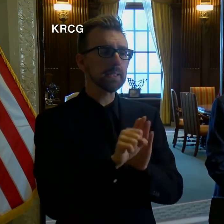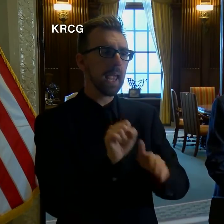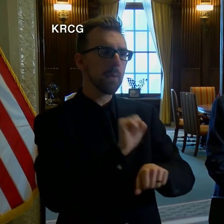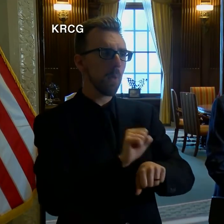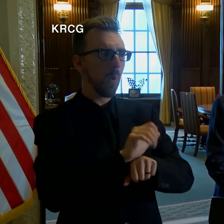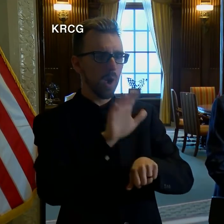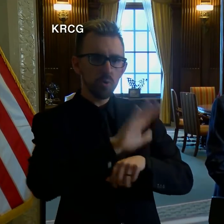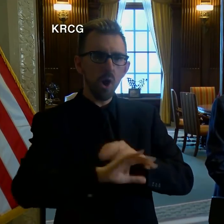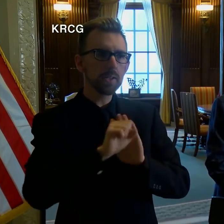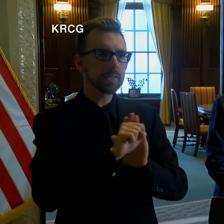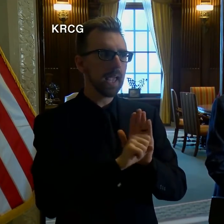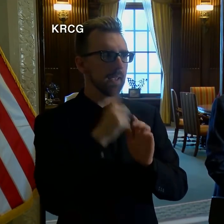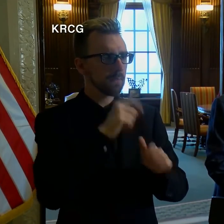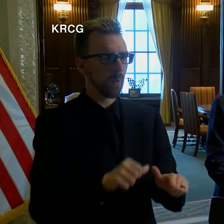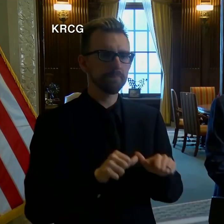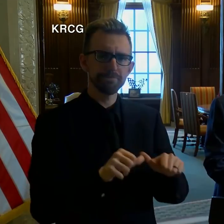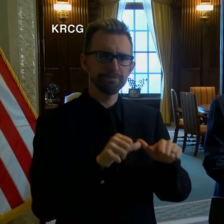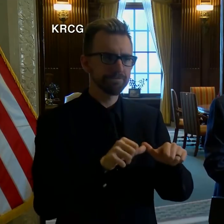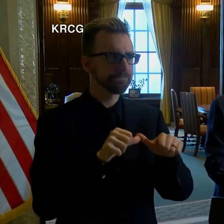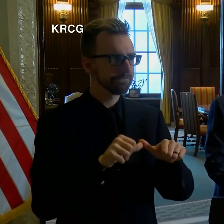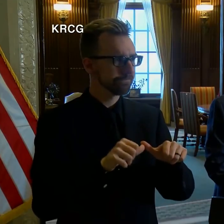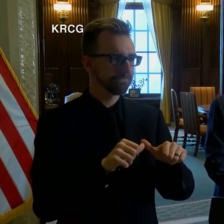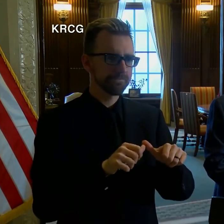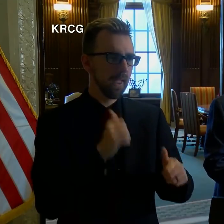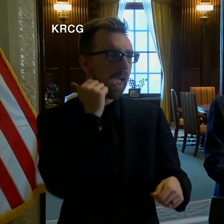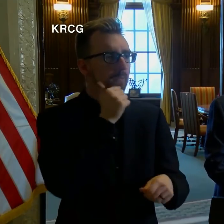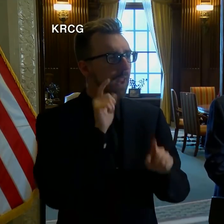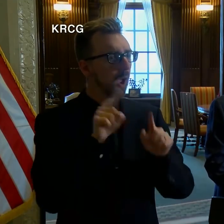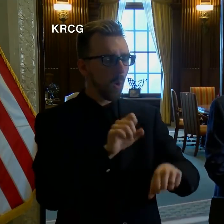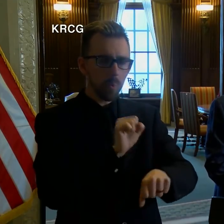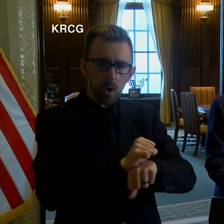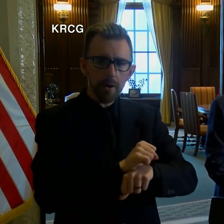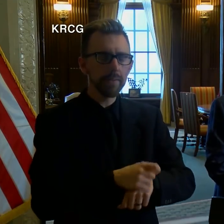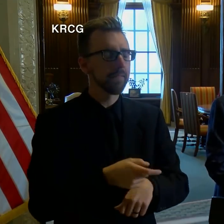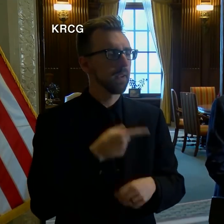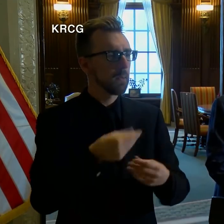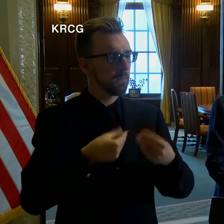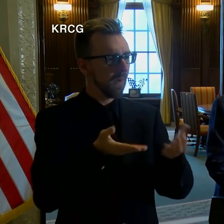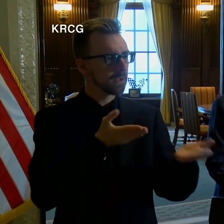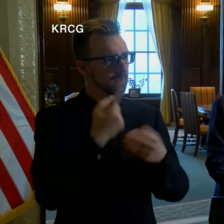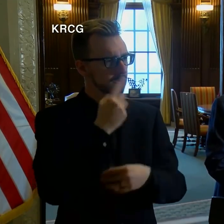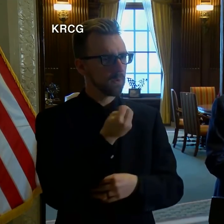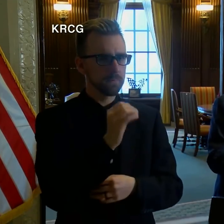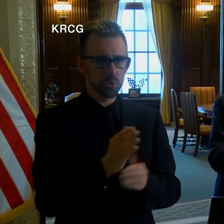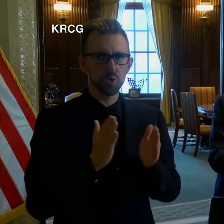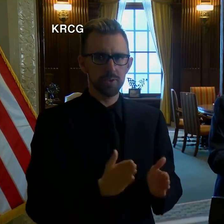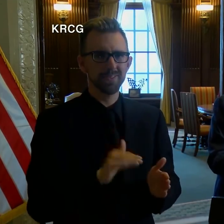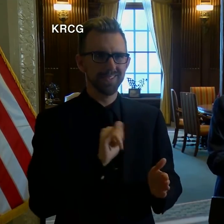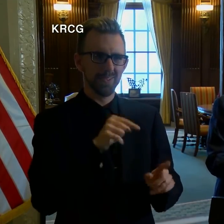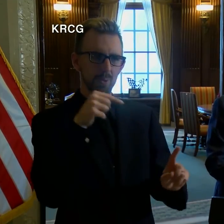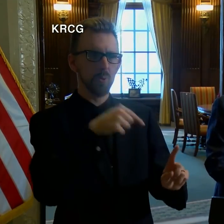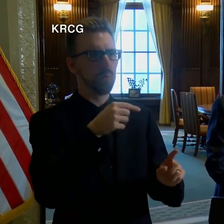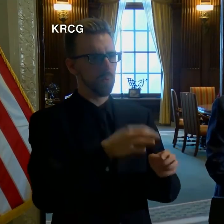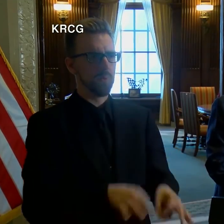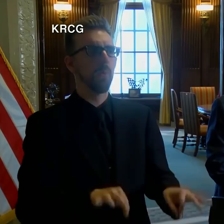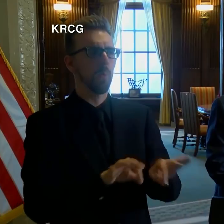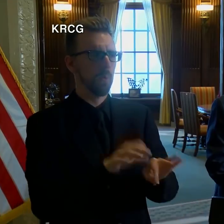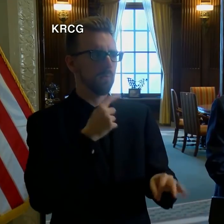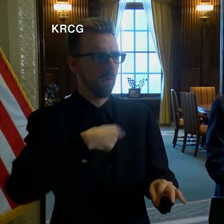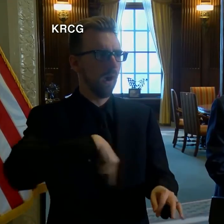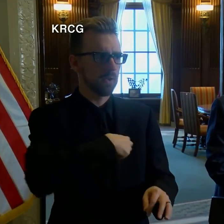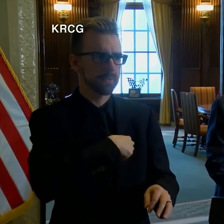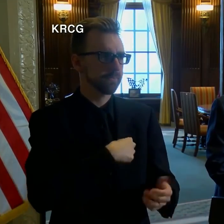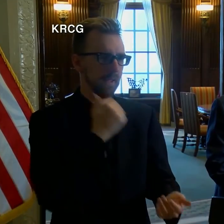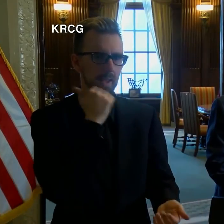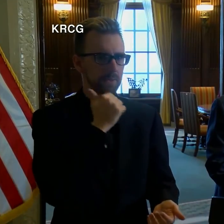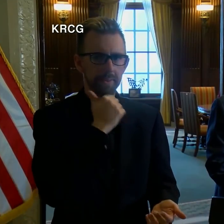the state for staying the course, for coming to work every day and providing the services for Missourians. Those things are what's important at the